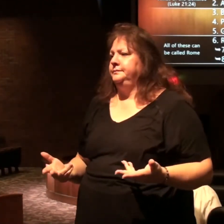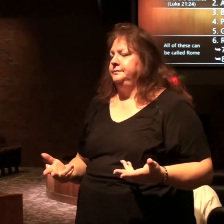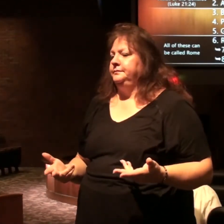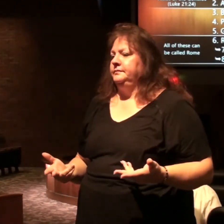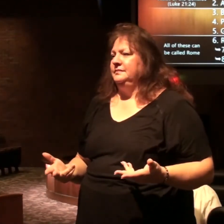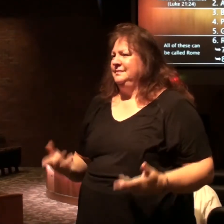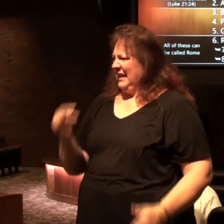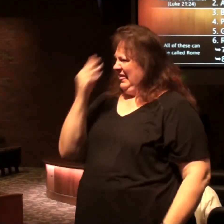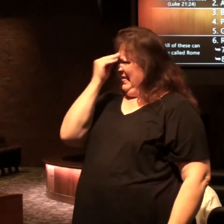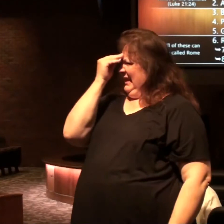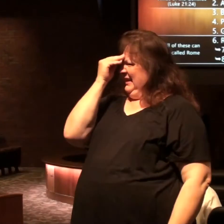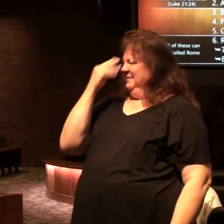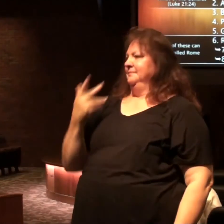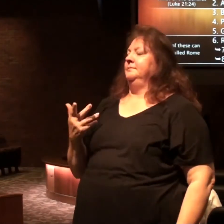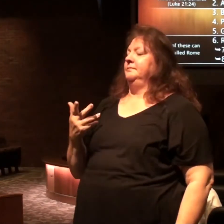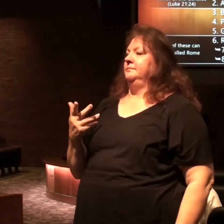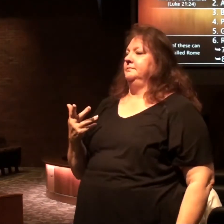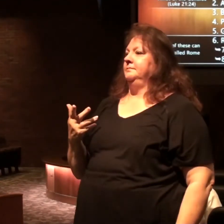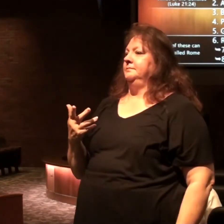I mean think about it